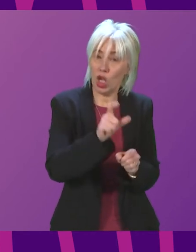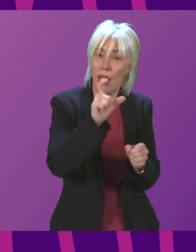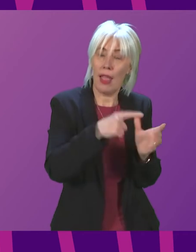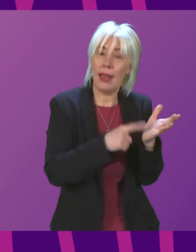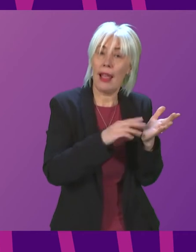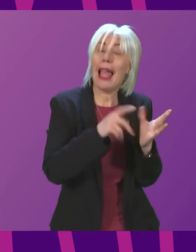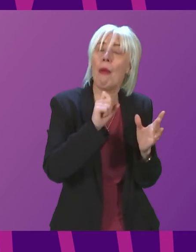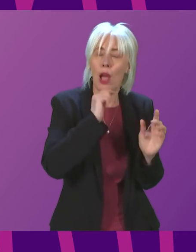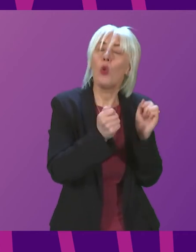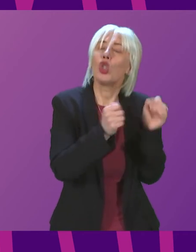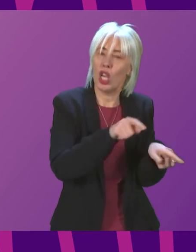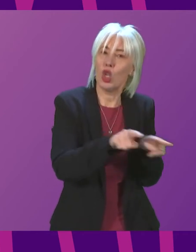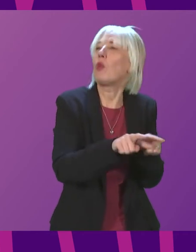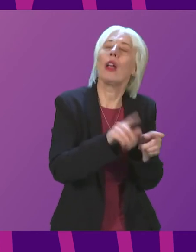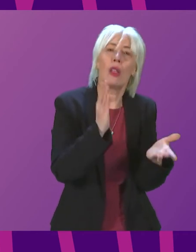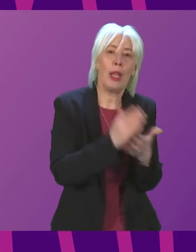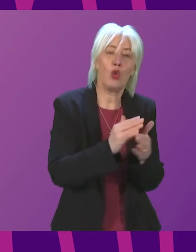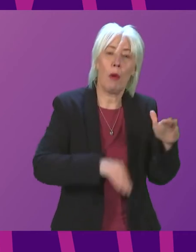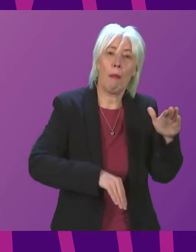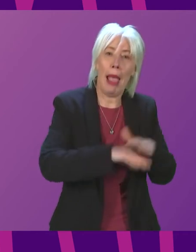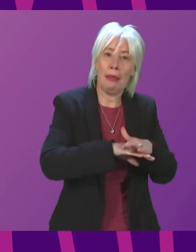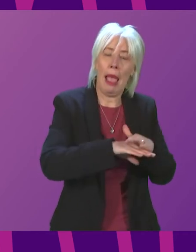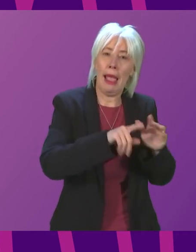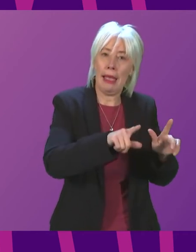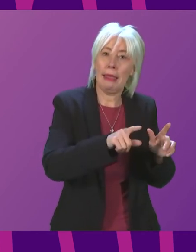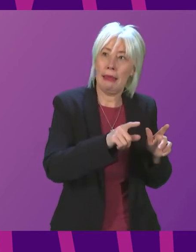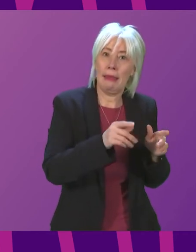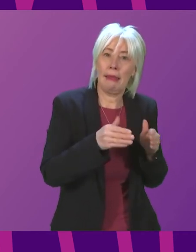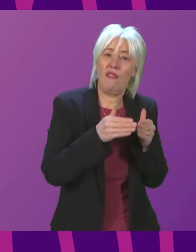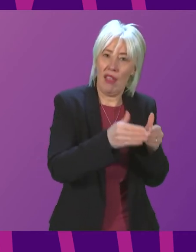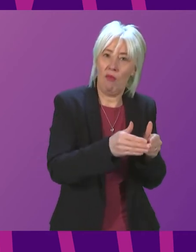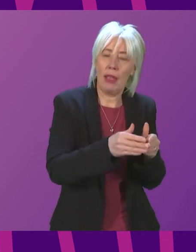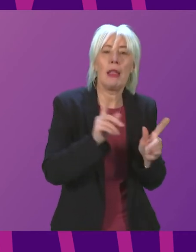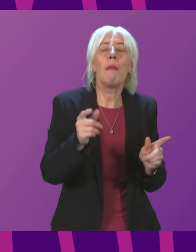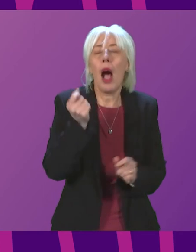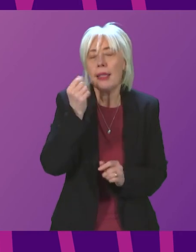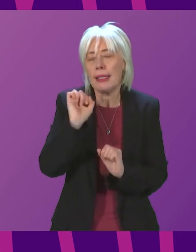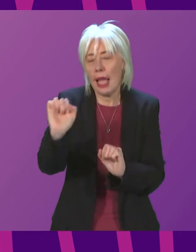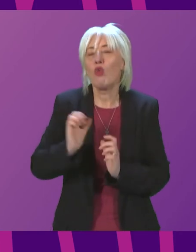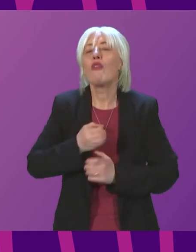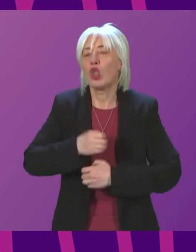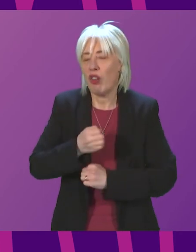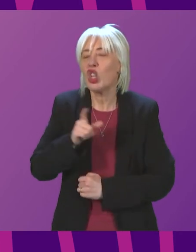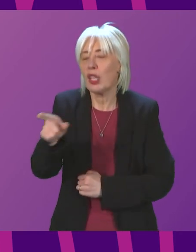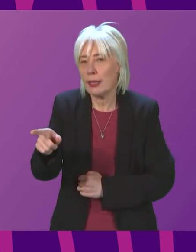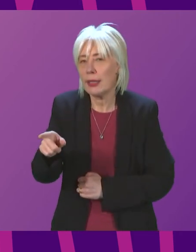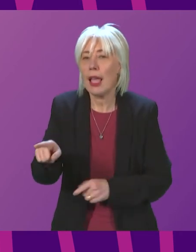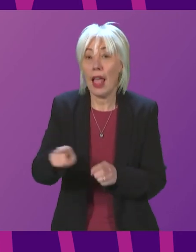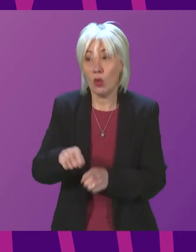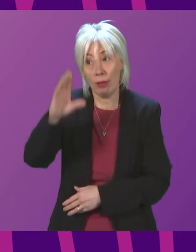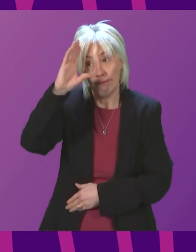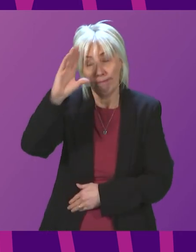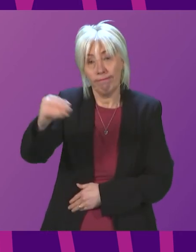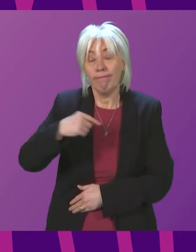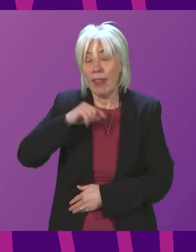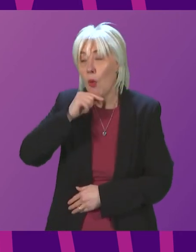to maximise its ability to maintain sailings but I recognise some of the frustrations that Mr Gibson has raised in this instance and again I give him an undertaking that I